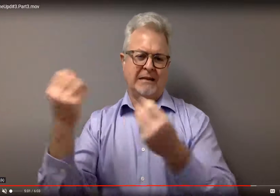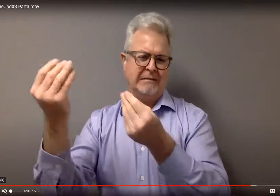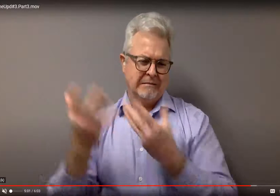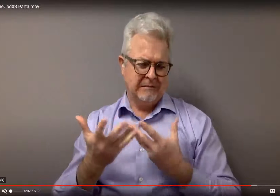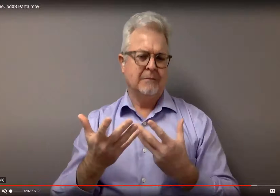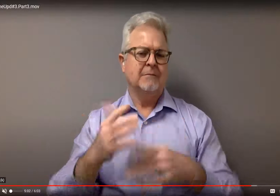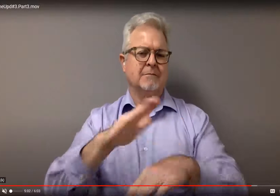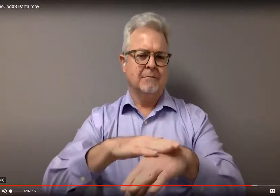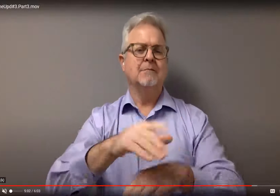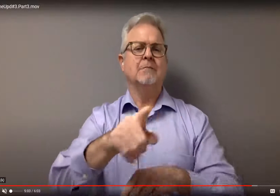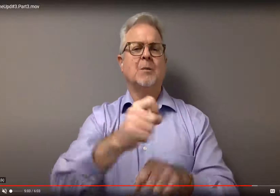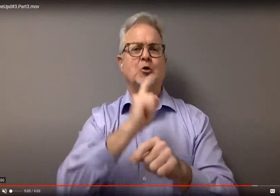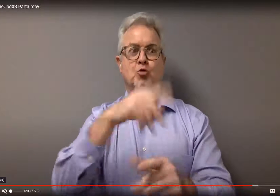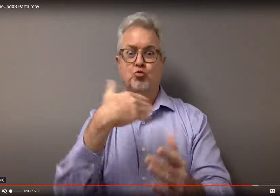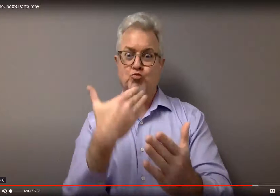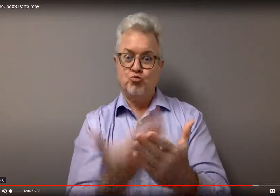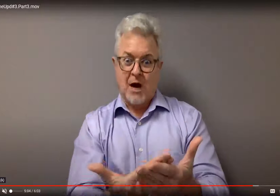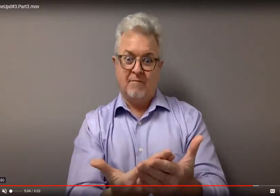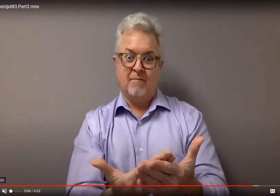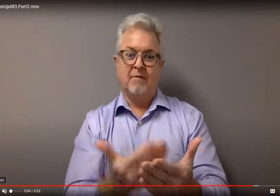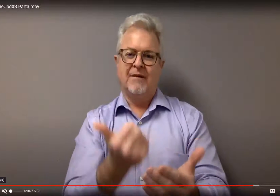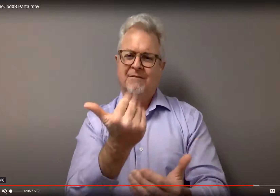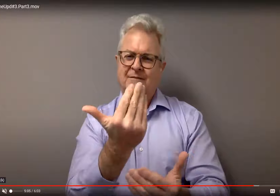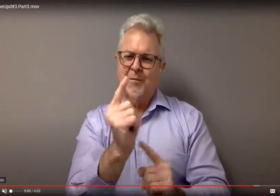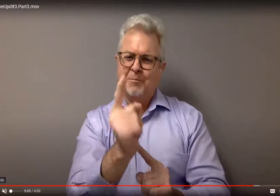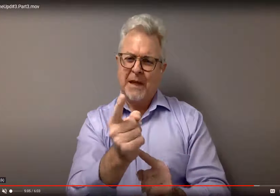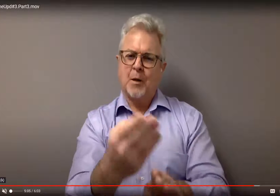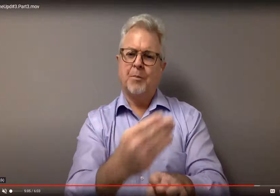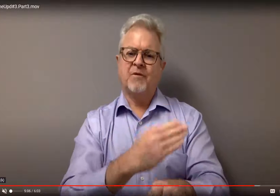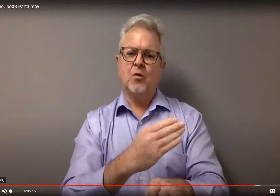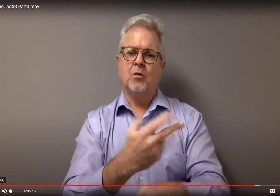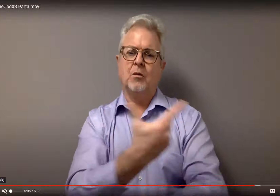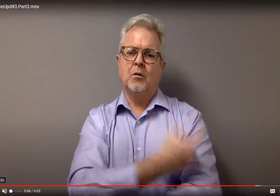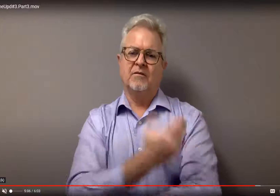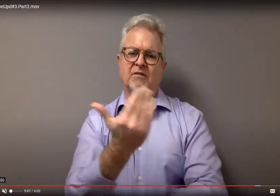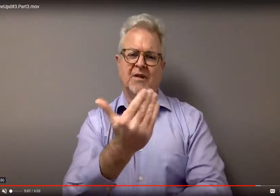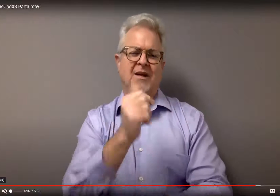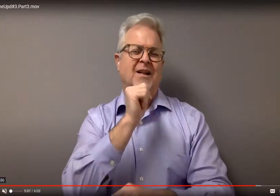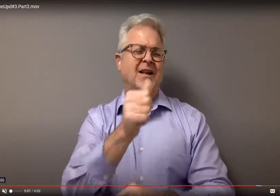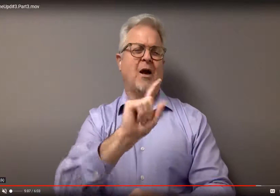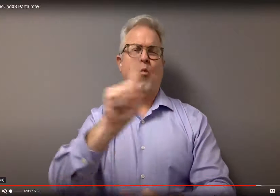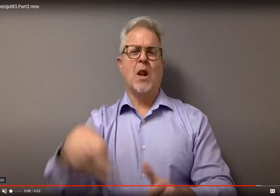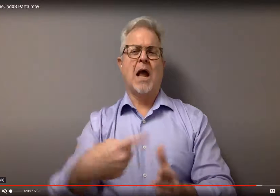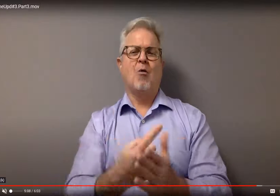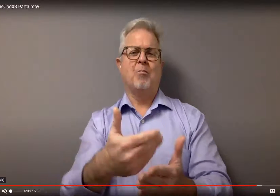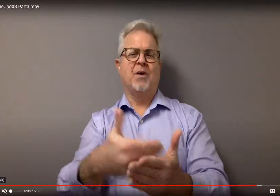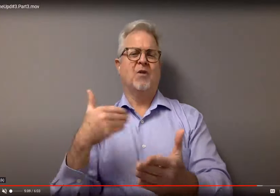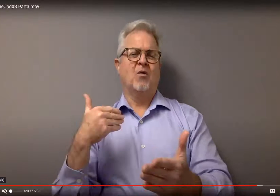The Department of Health has asked me to make sure that you only arrive about 15 minutes before your shot,